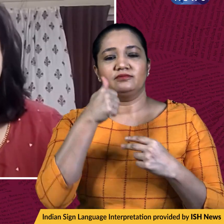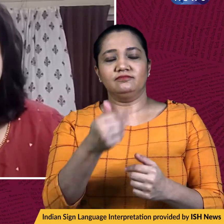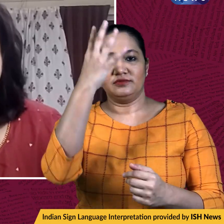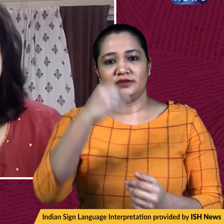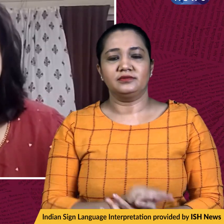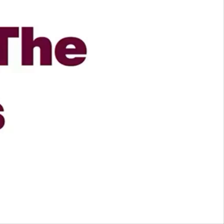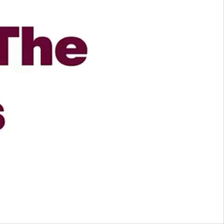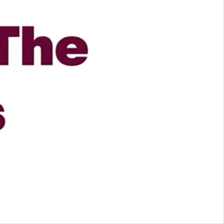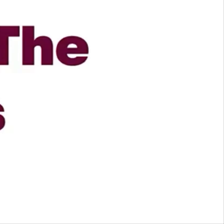for watching.